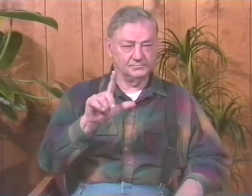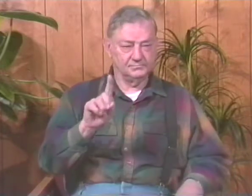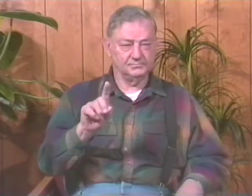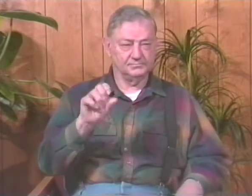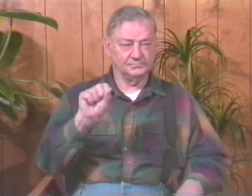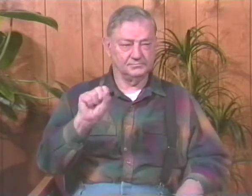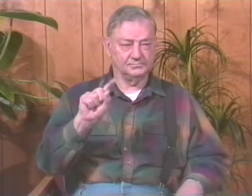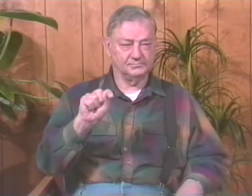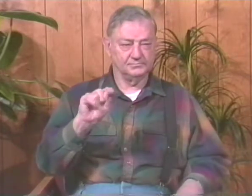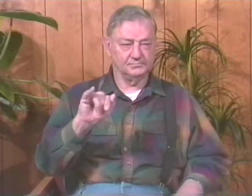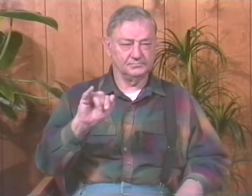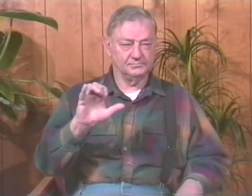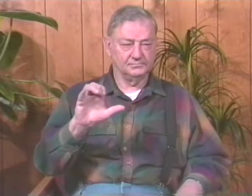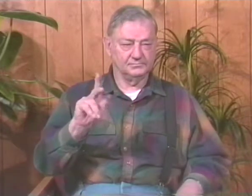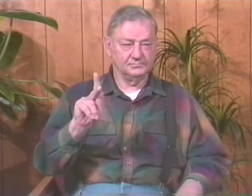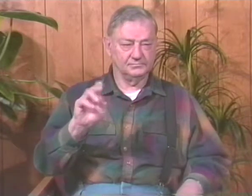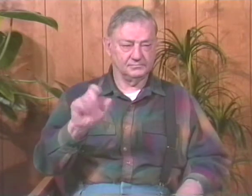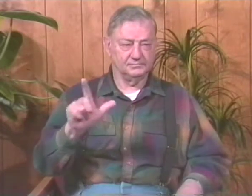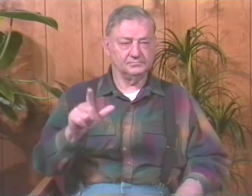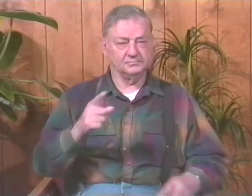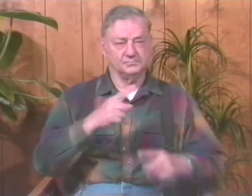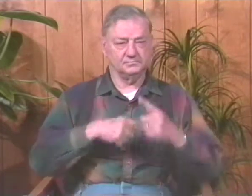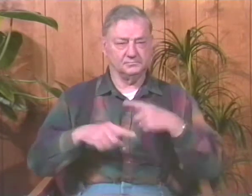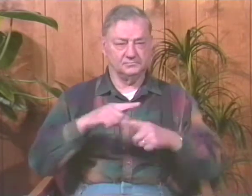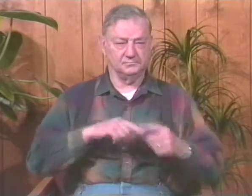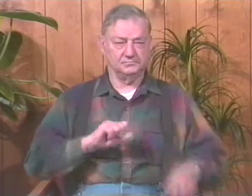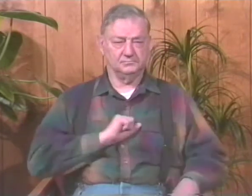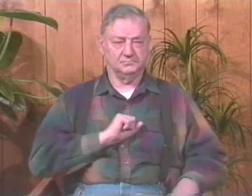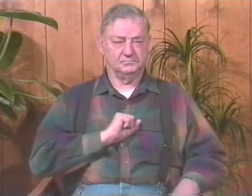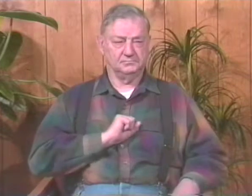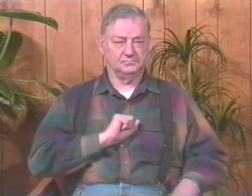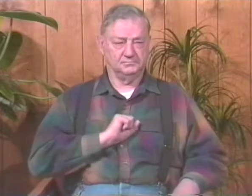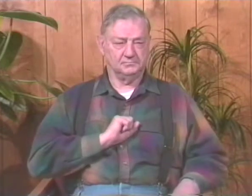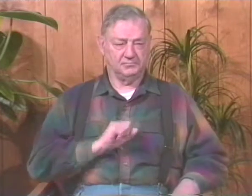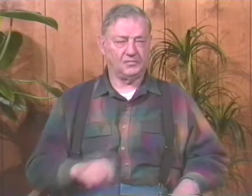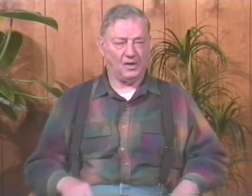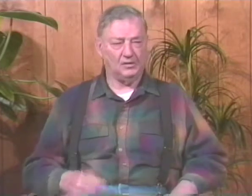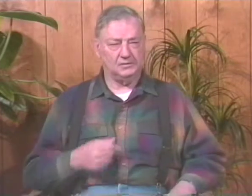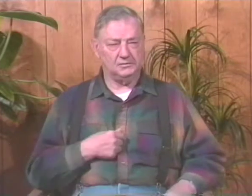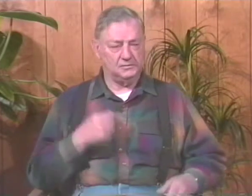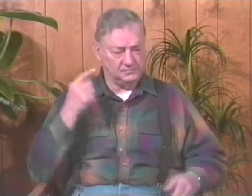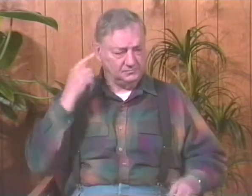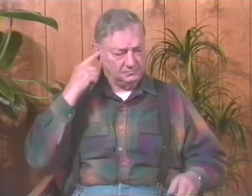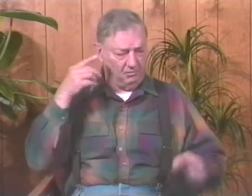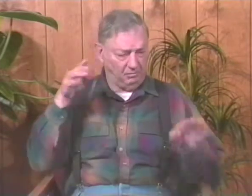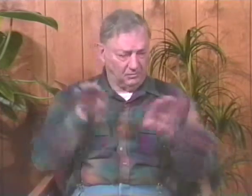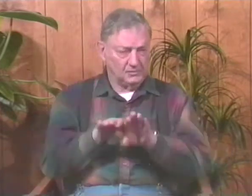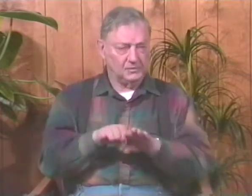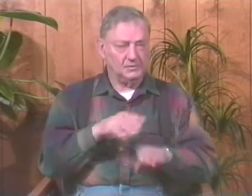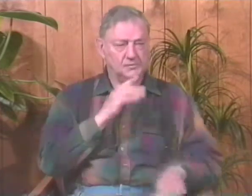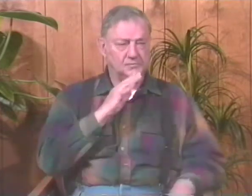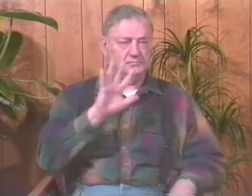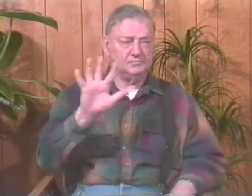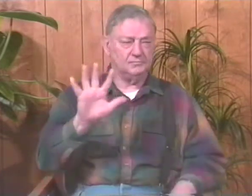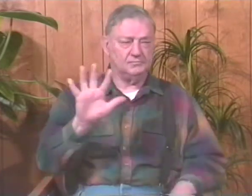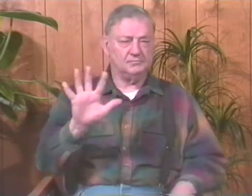My name is Harold Stickle, and people recognize me by this name sign with an S on my chest.